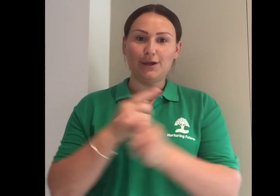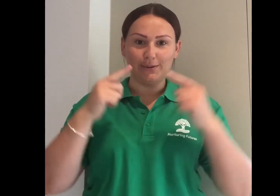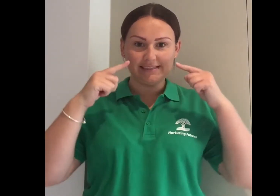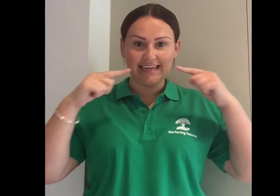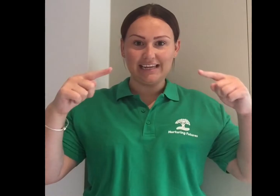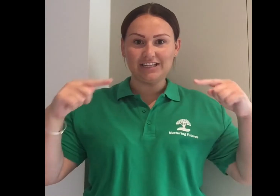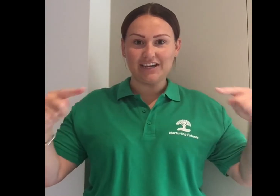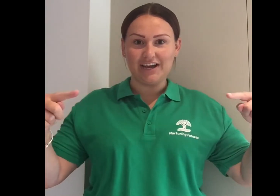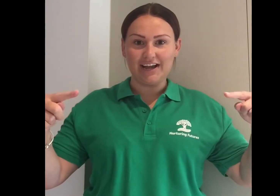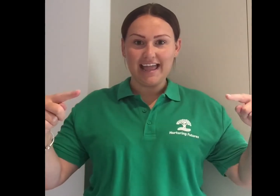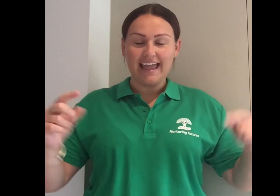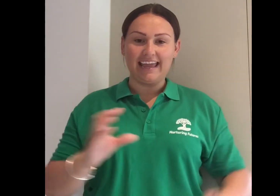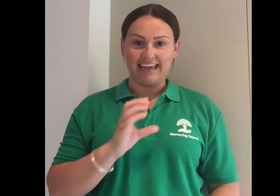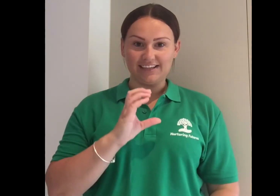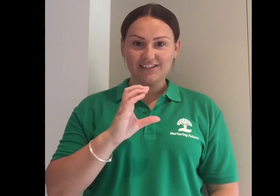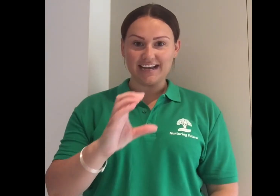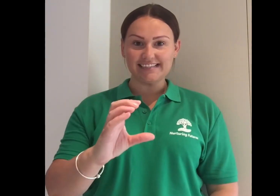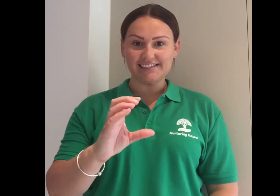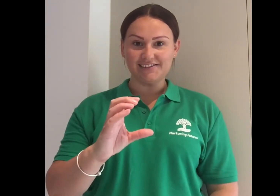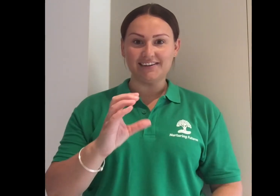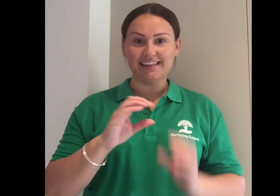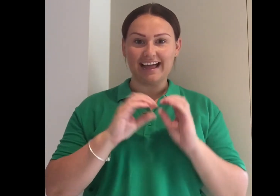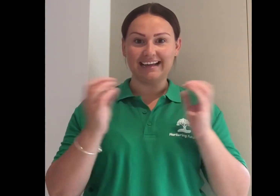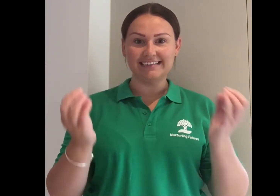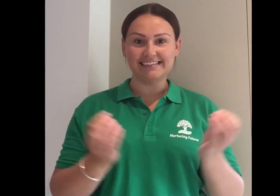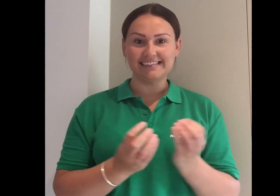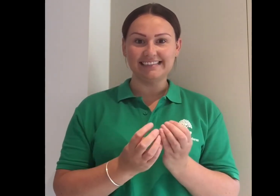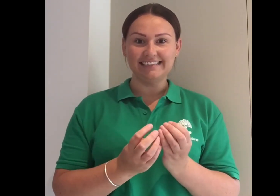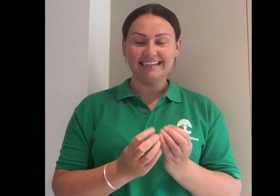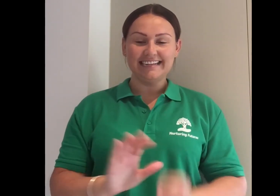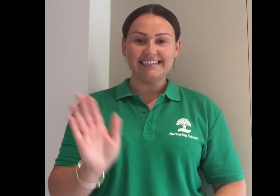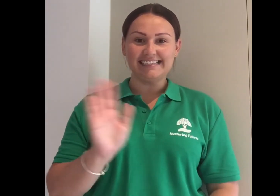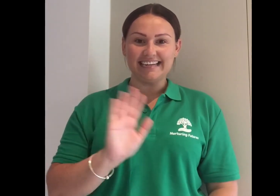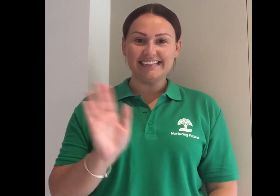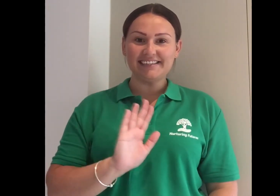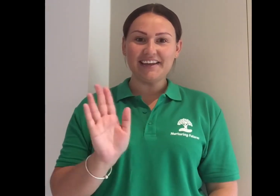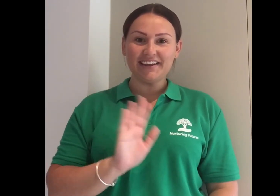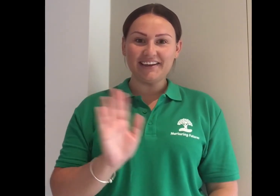teacher in Chestnut class. See you soon.